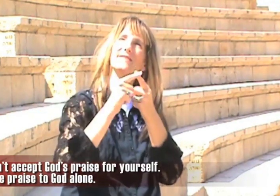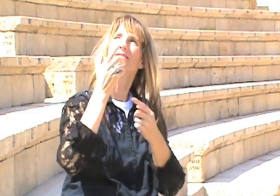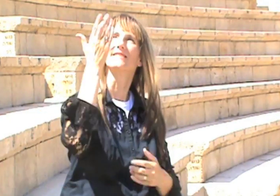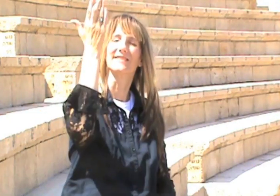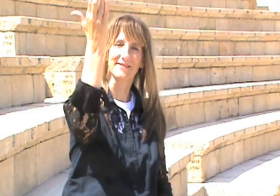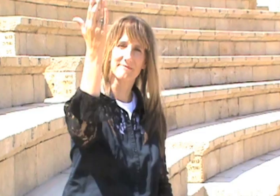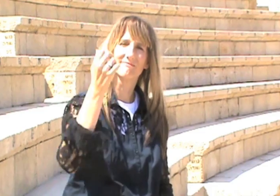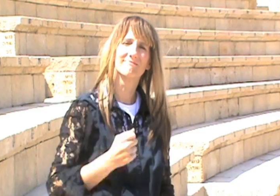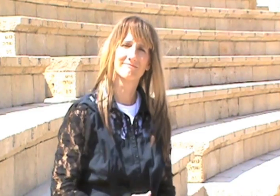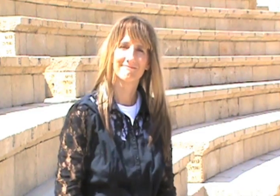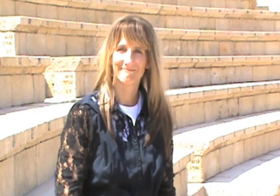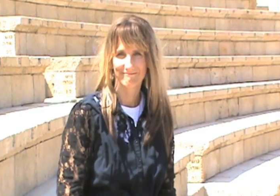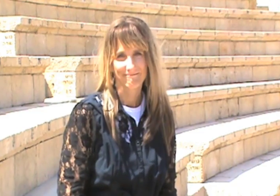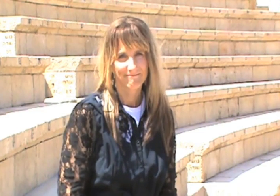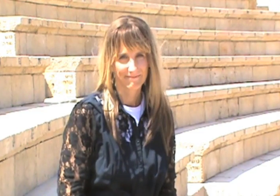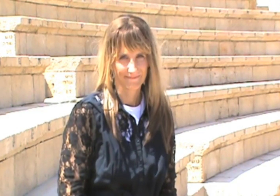him. Glory be to God. to God.